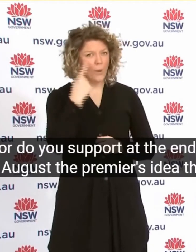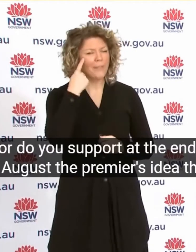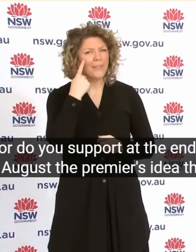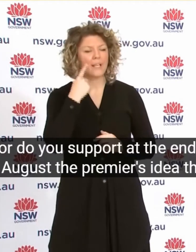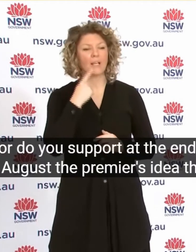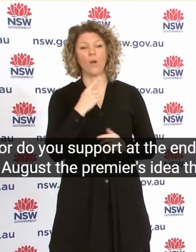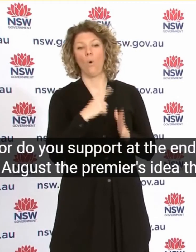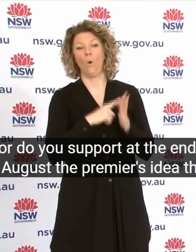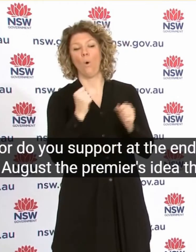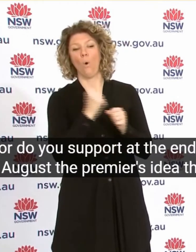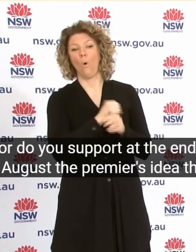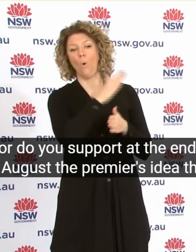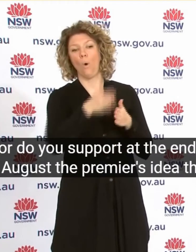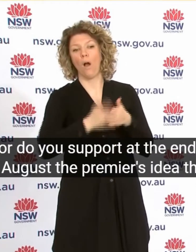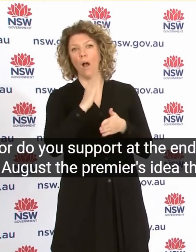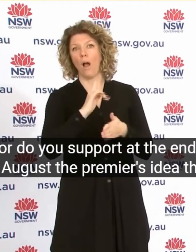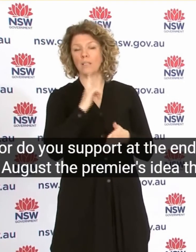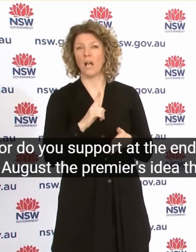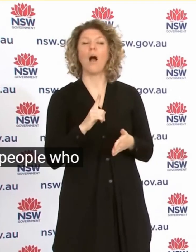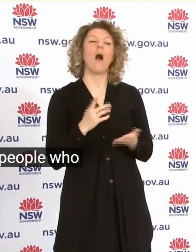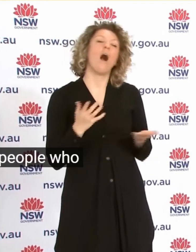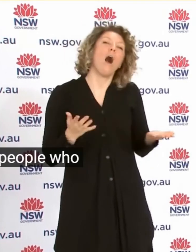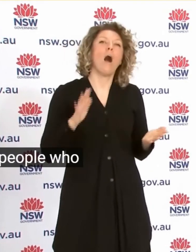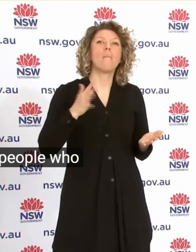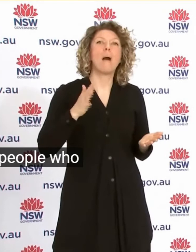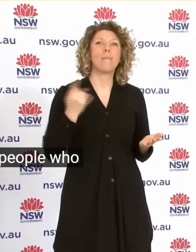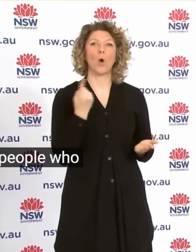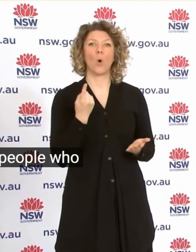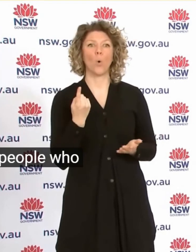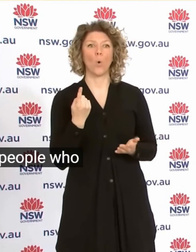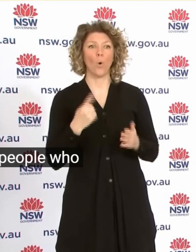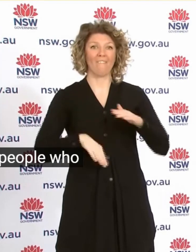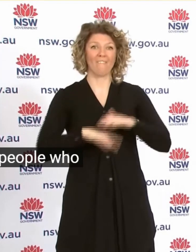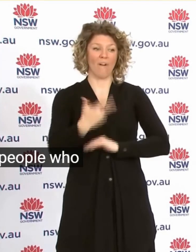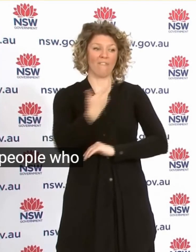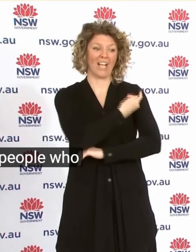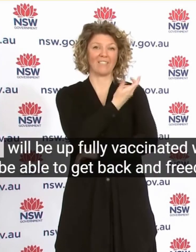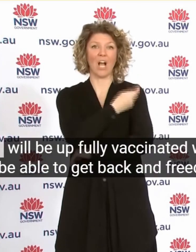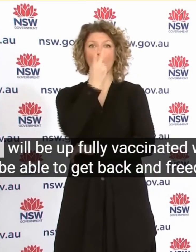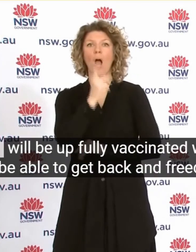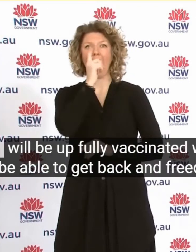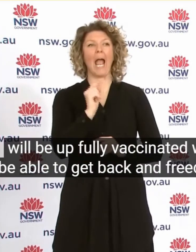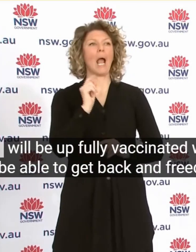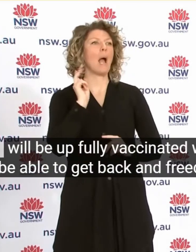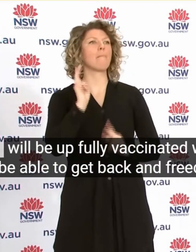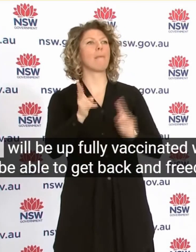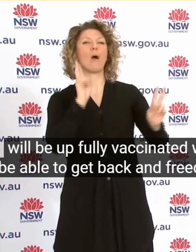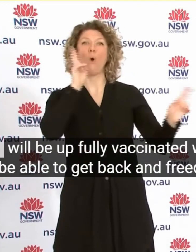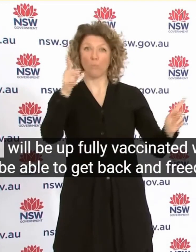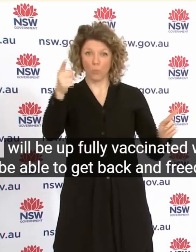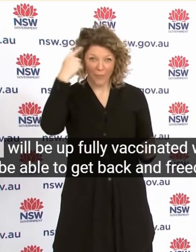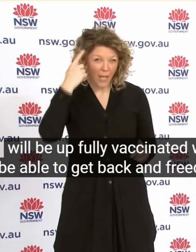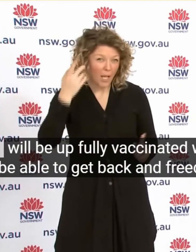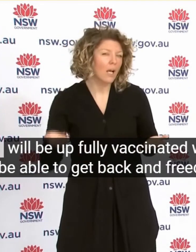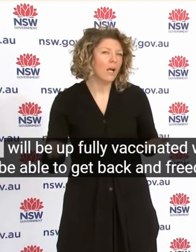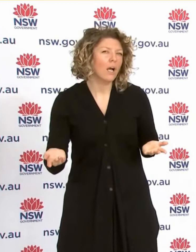Support At The End Of August The Premier Idea That People Who Are Fully Vaccinated Will Be Able To Get Back Freedom And Does